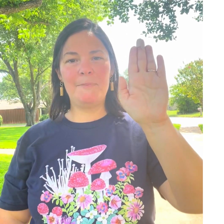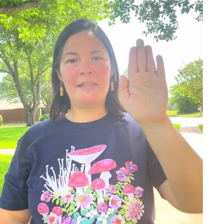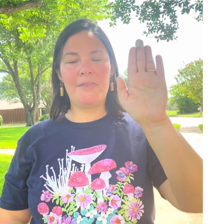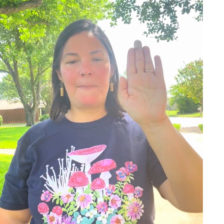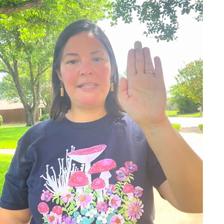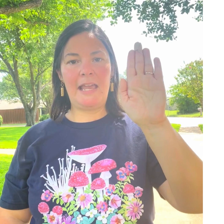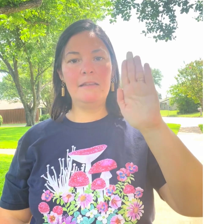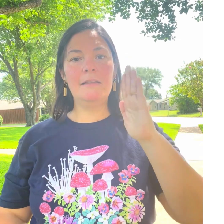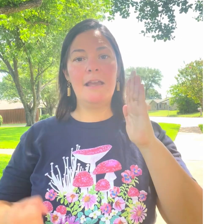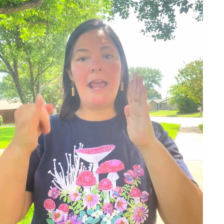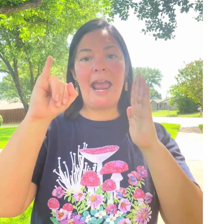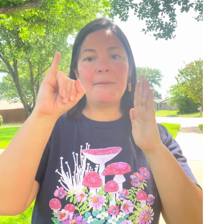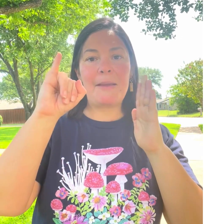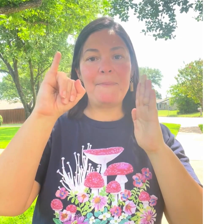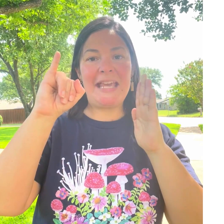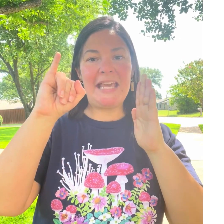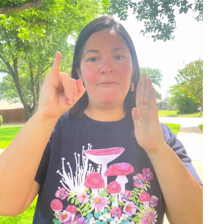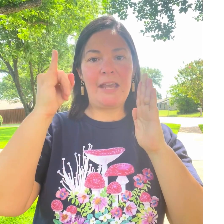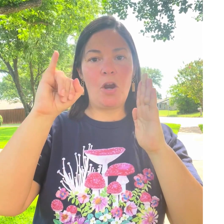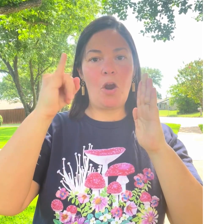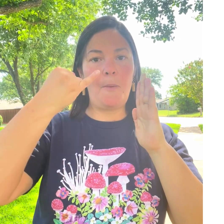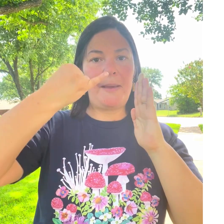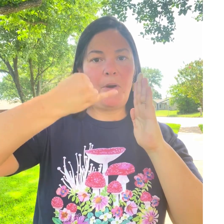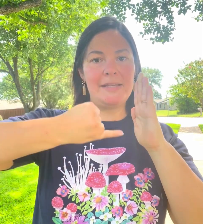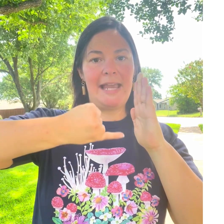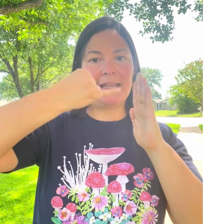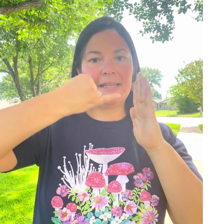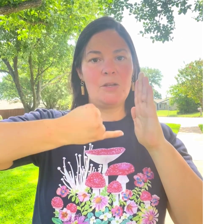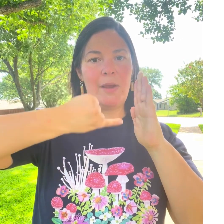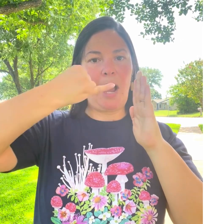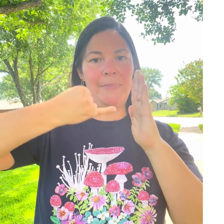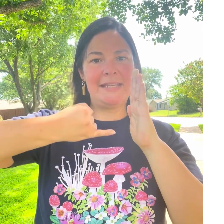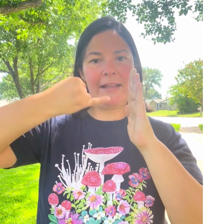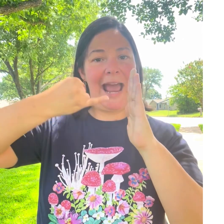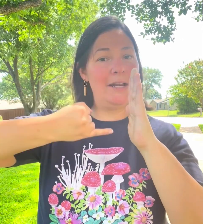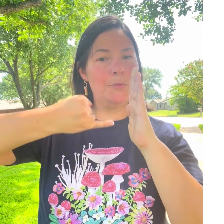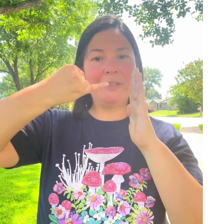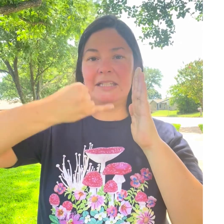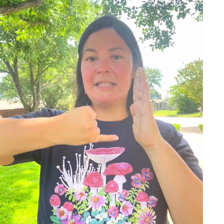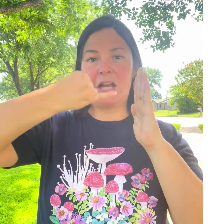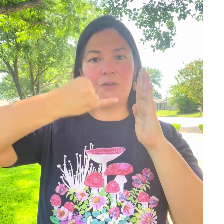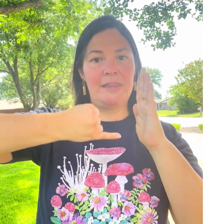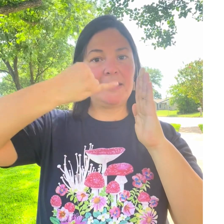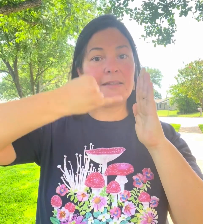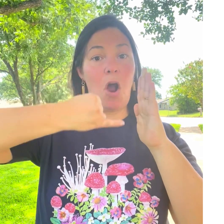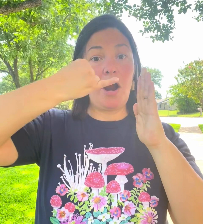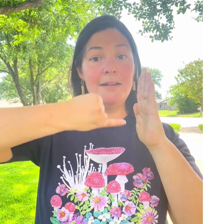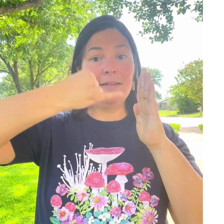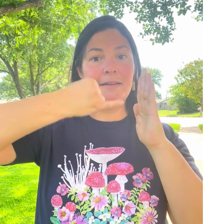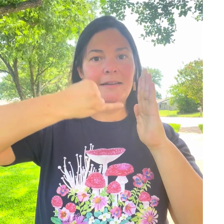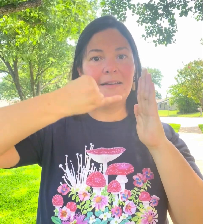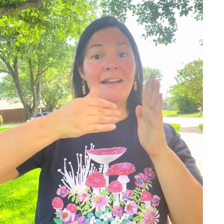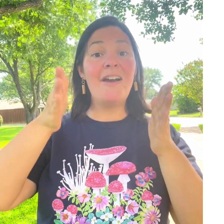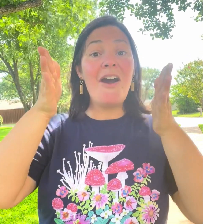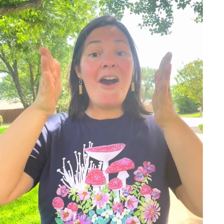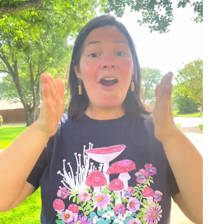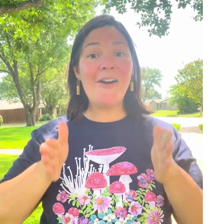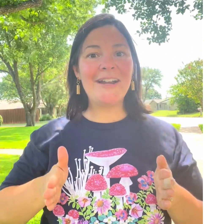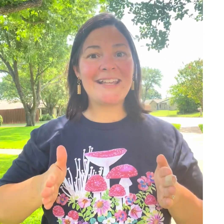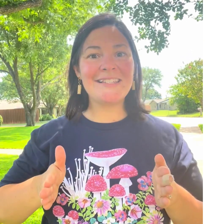hand, but the thumb is in. And my pinky finger on my boss hand is going up and down. I don't need to touch for this. Art. Artist.